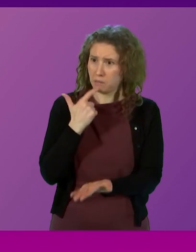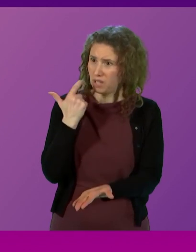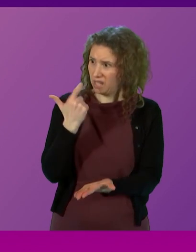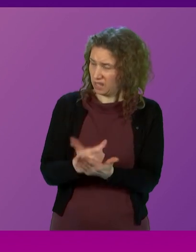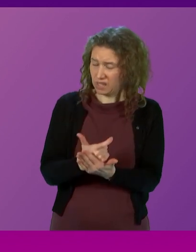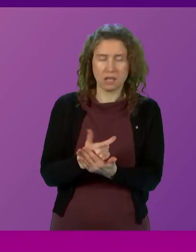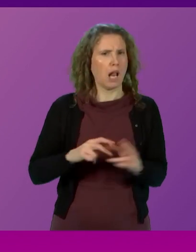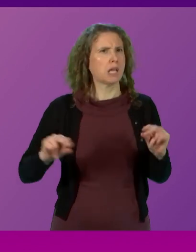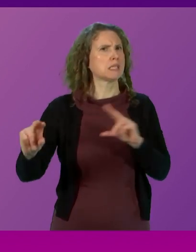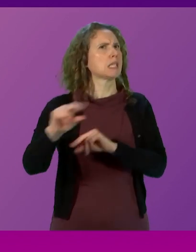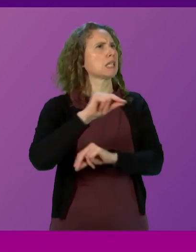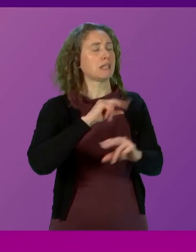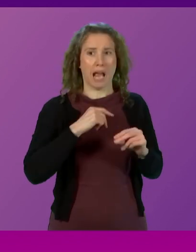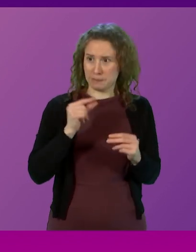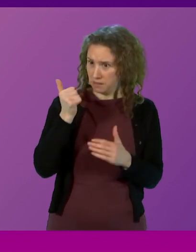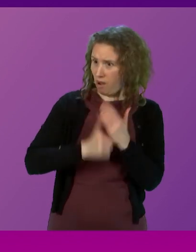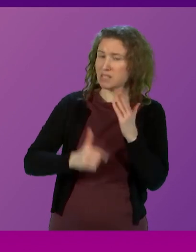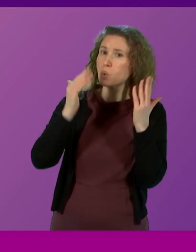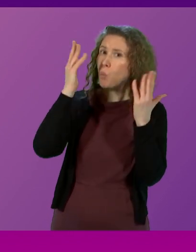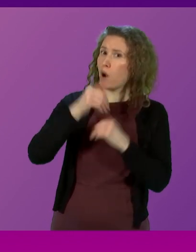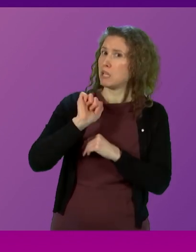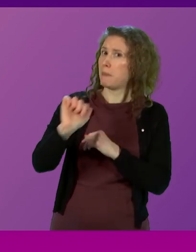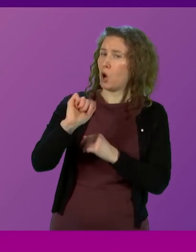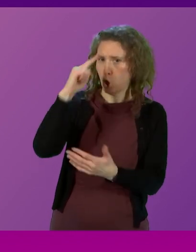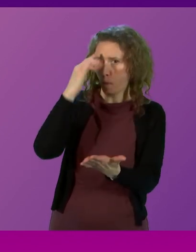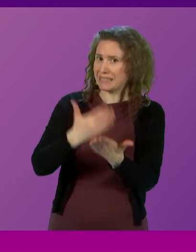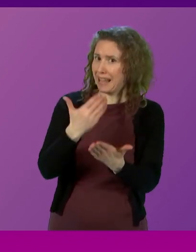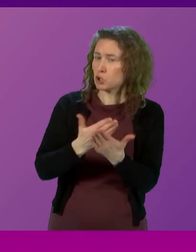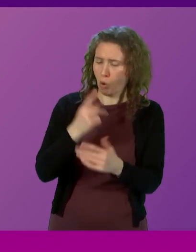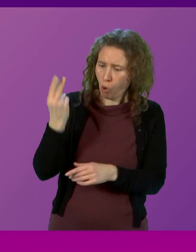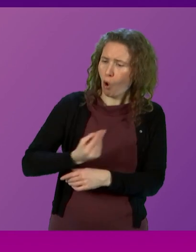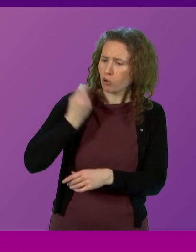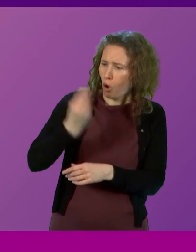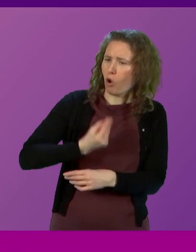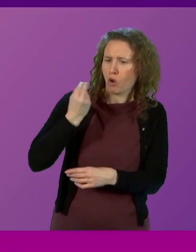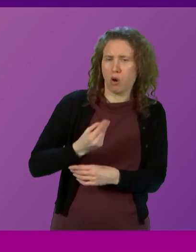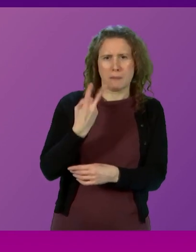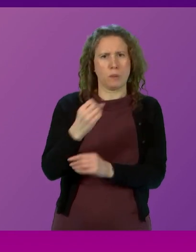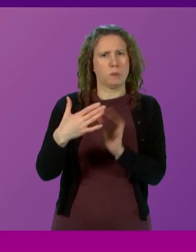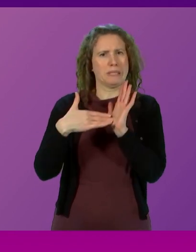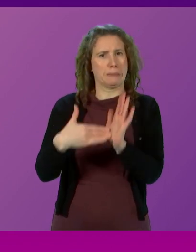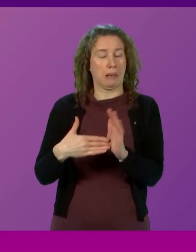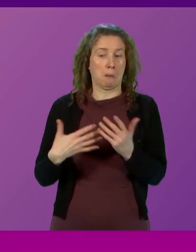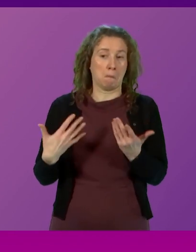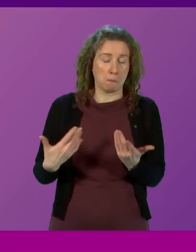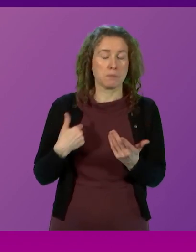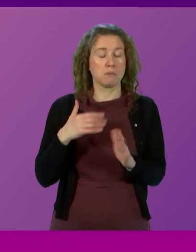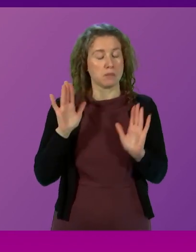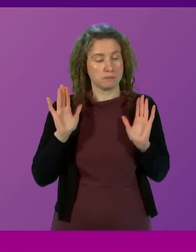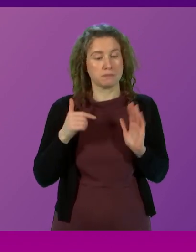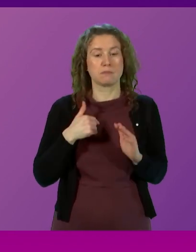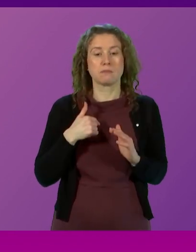to get worried about her obsession with that. I can fund